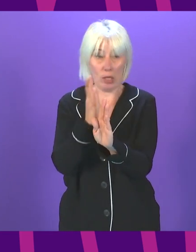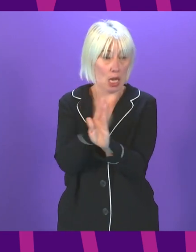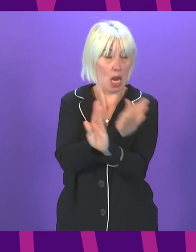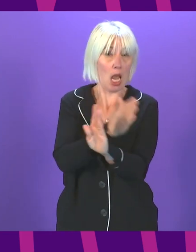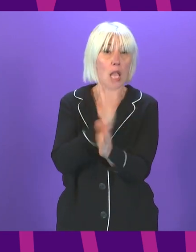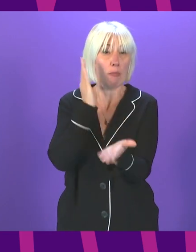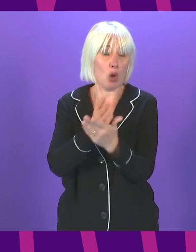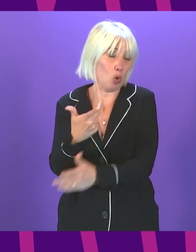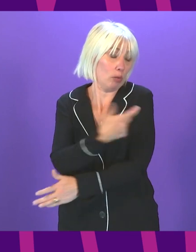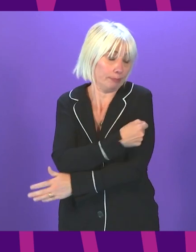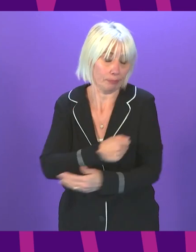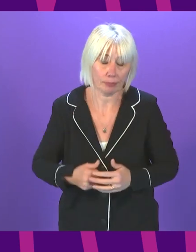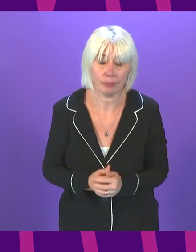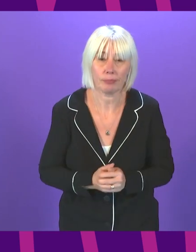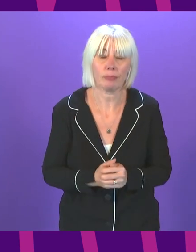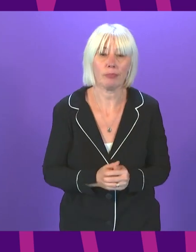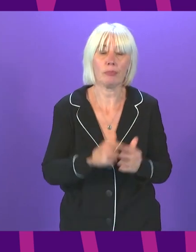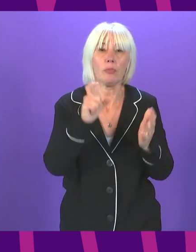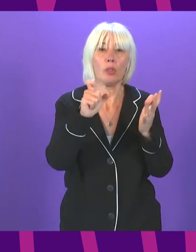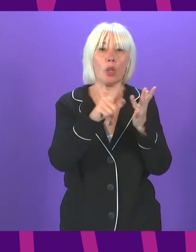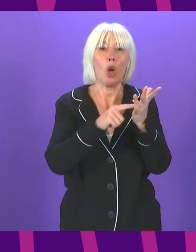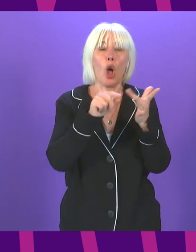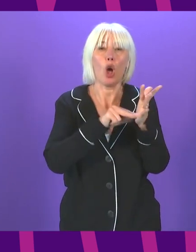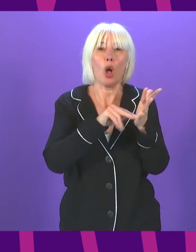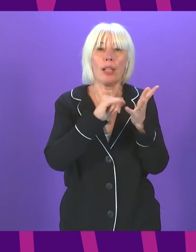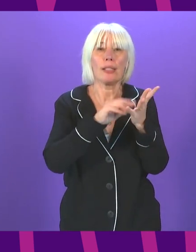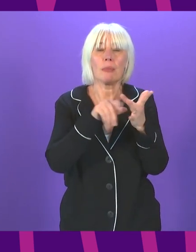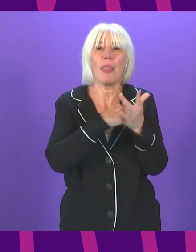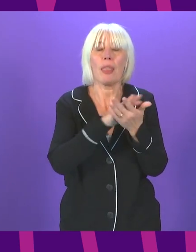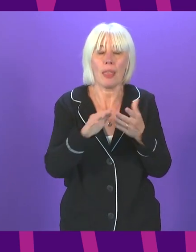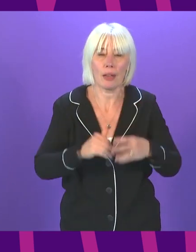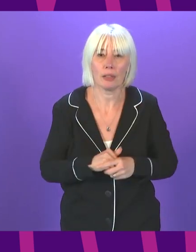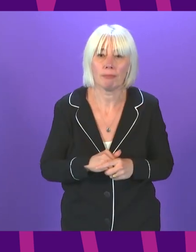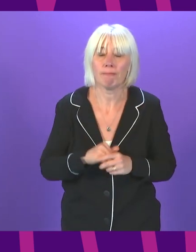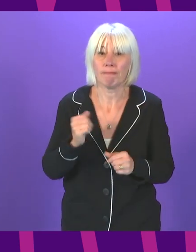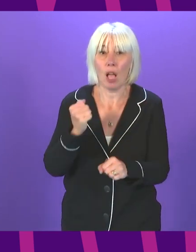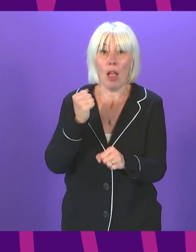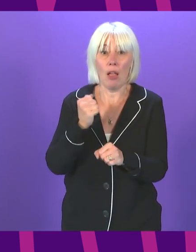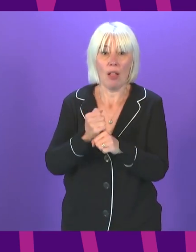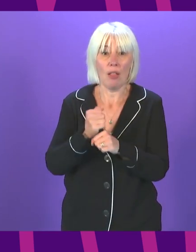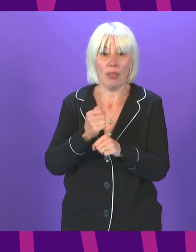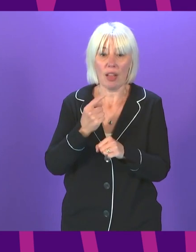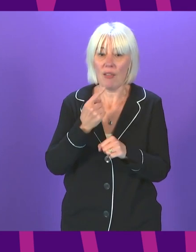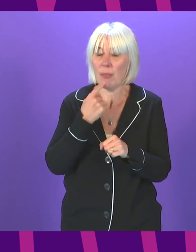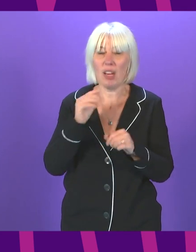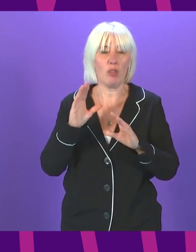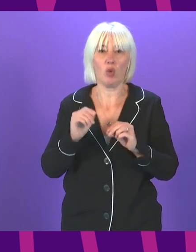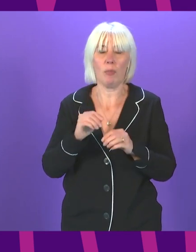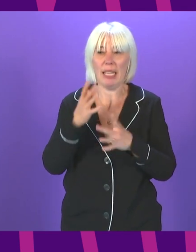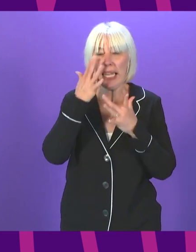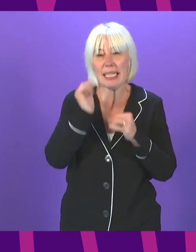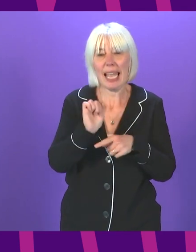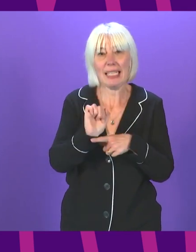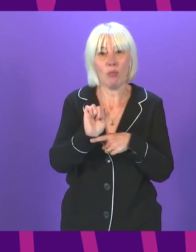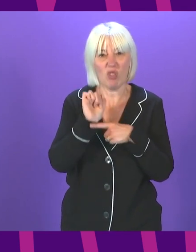Colin Smith. Thank you, President, Officer. Given that the Government has effectively ended tests on protecting their schools and that need for